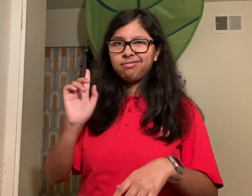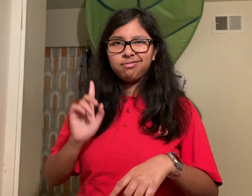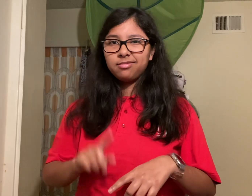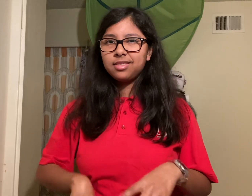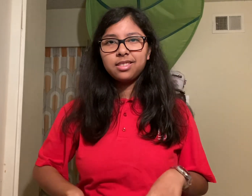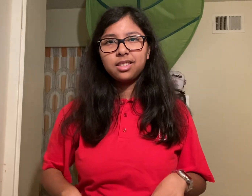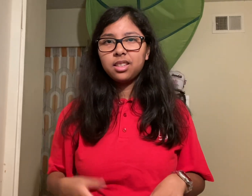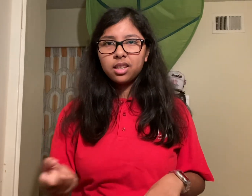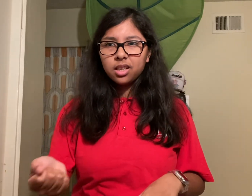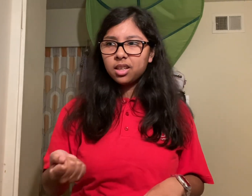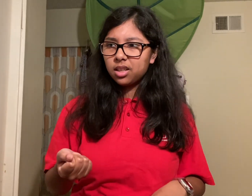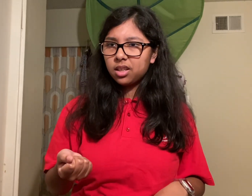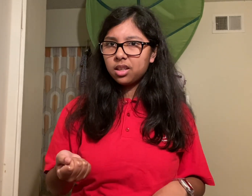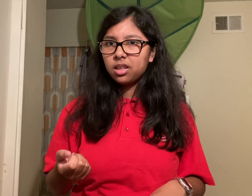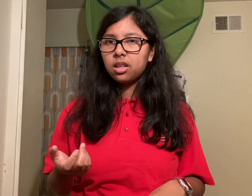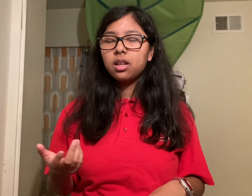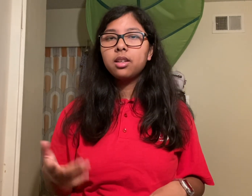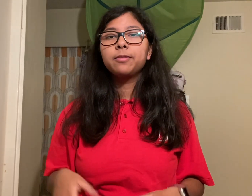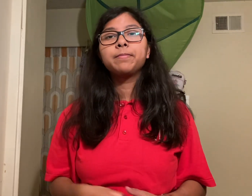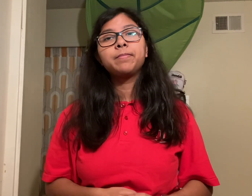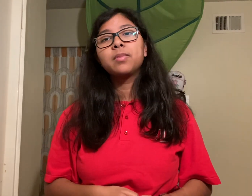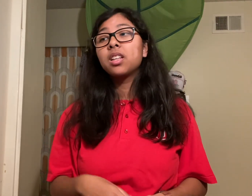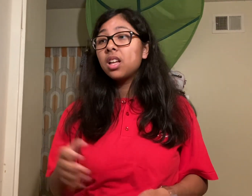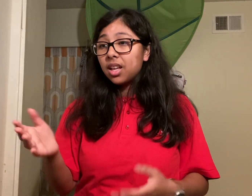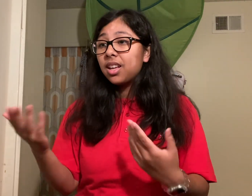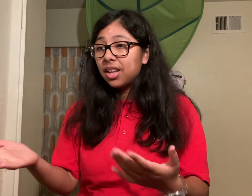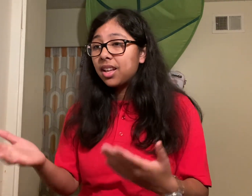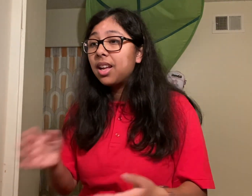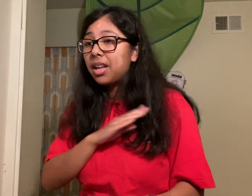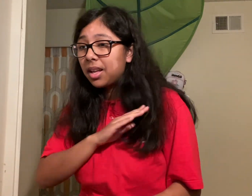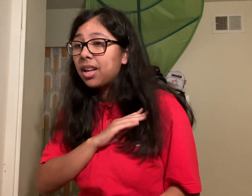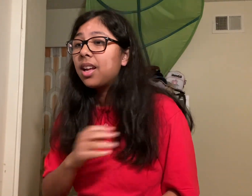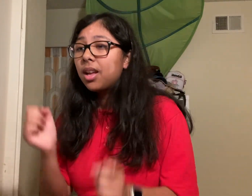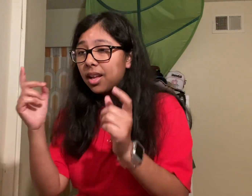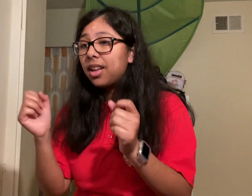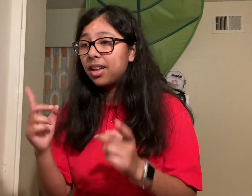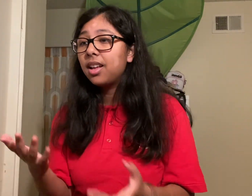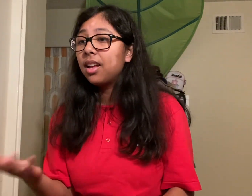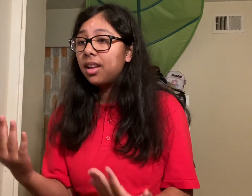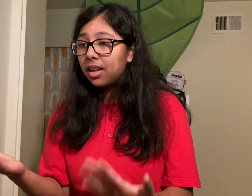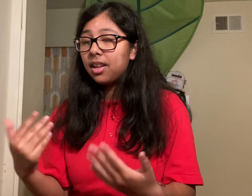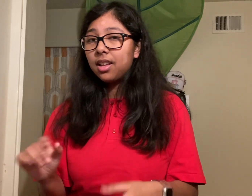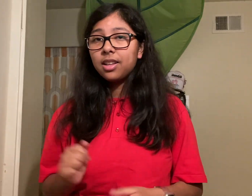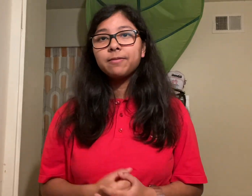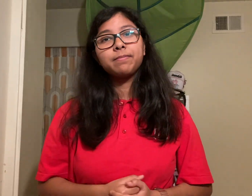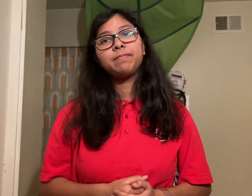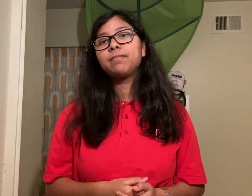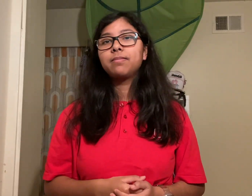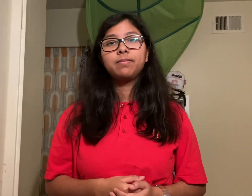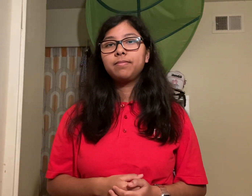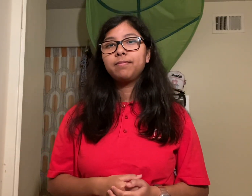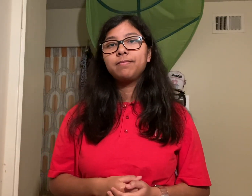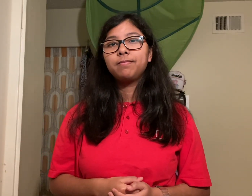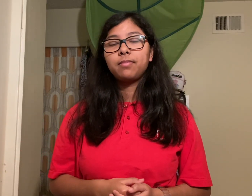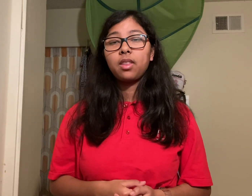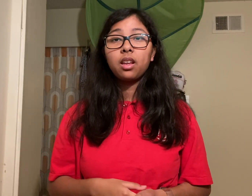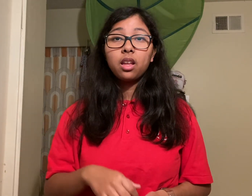but it was to no avail finally Julie had to crawl in through the bedroom window wait until Barbara was hungry again